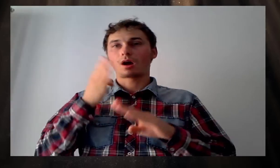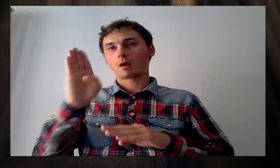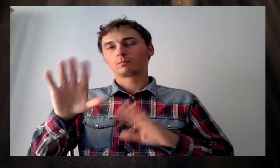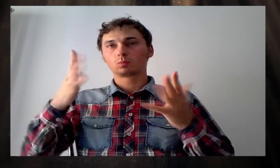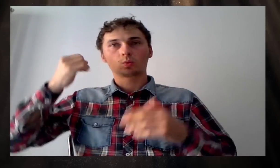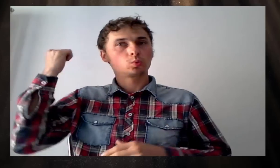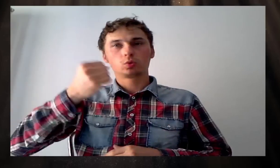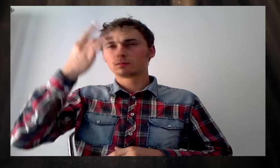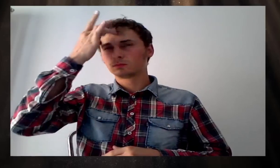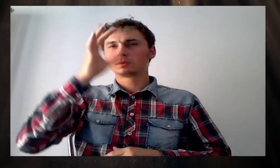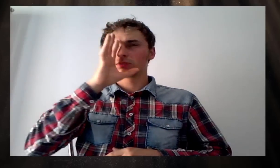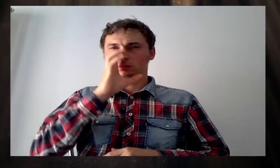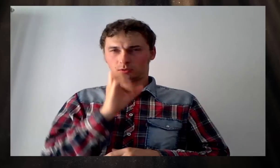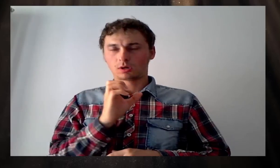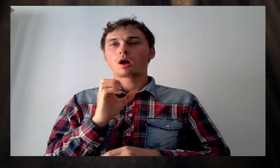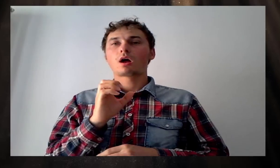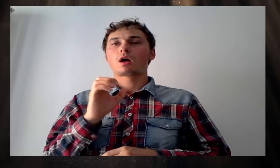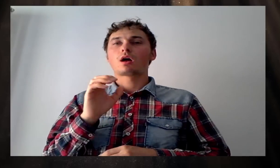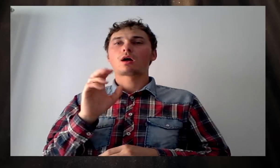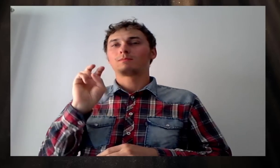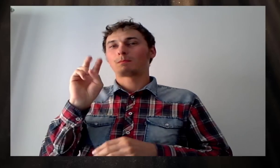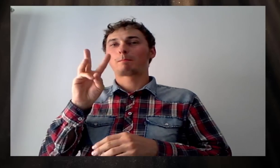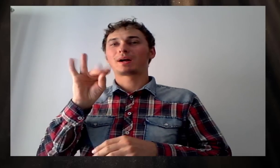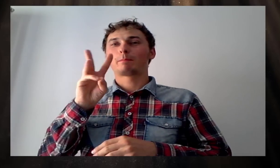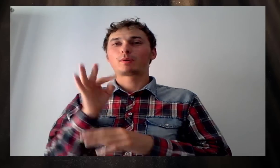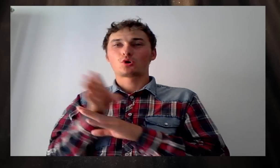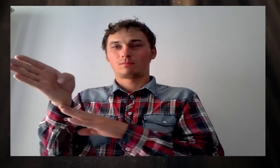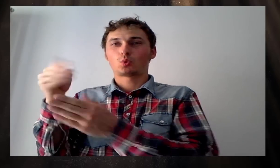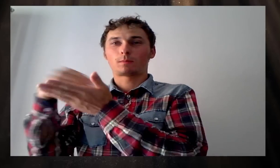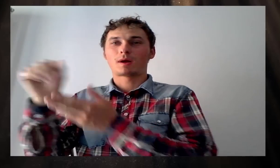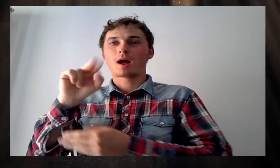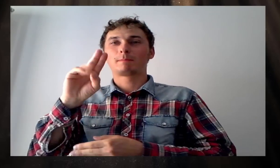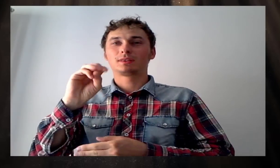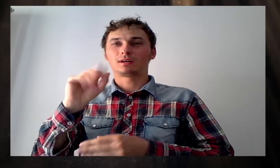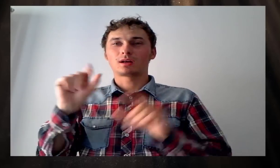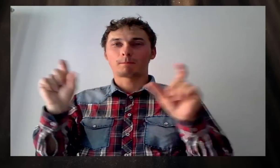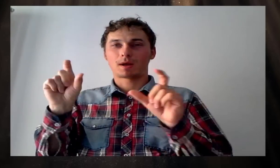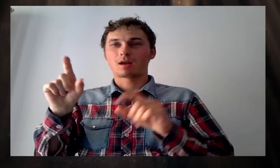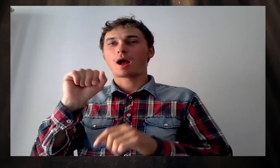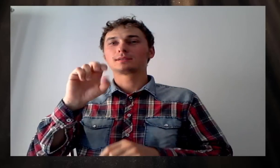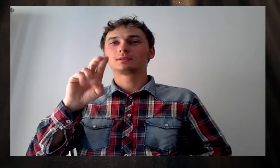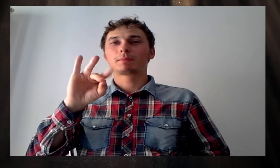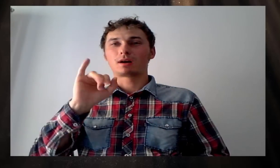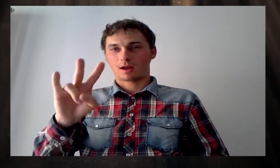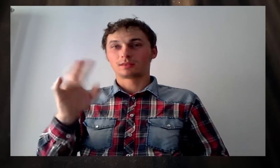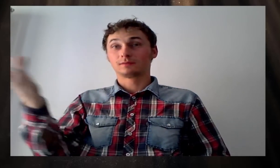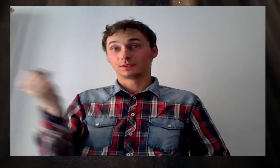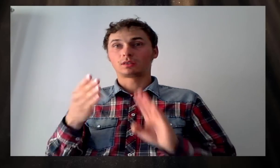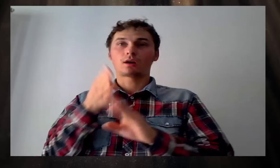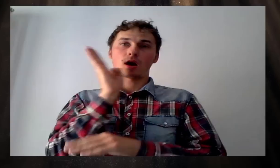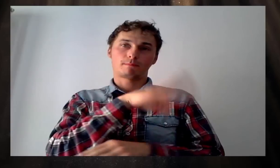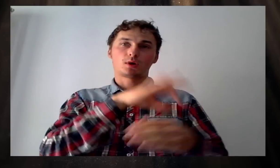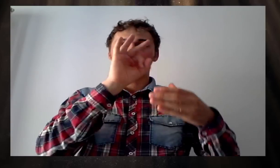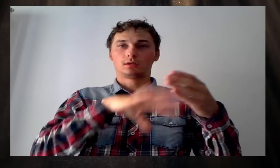to I to take some some time, because really just kind of a habit.